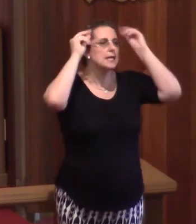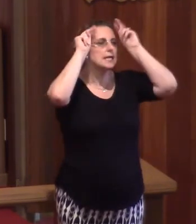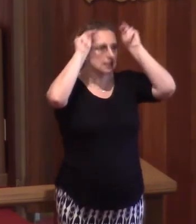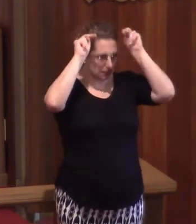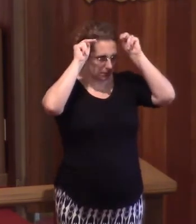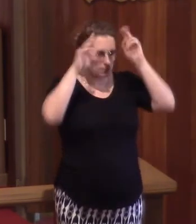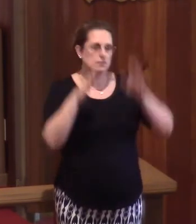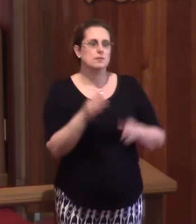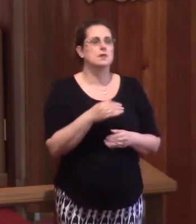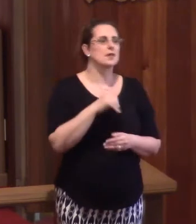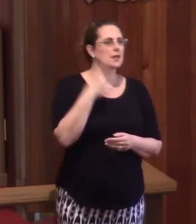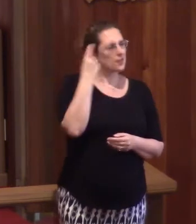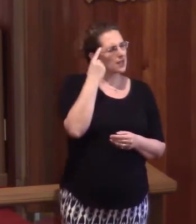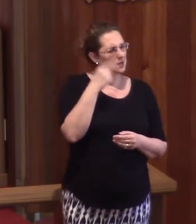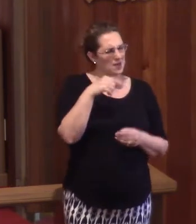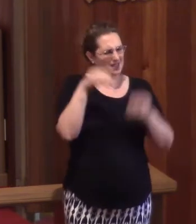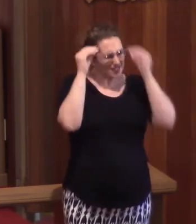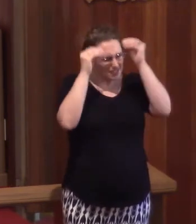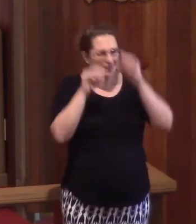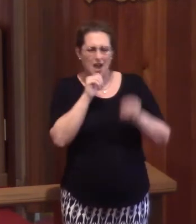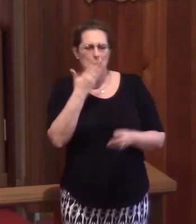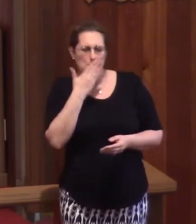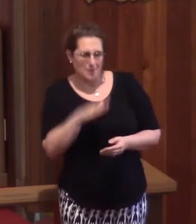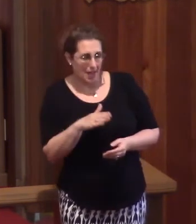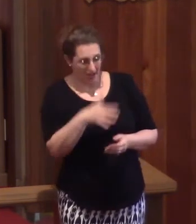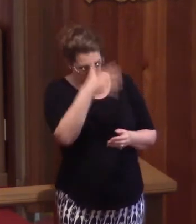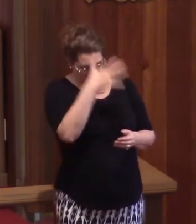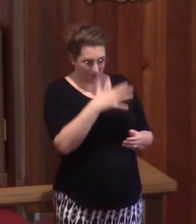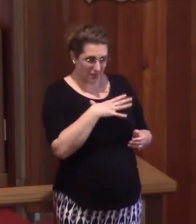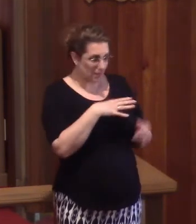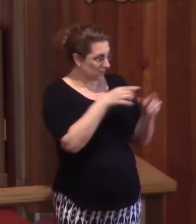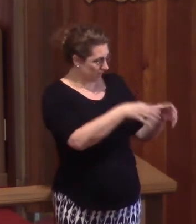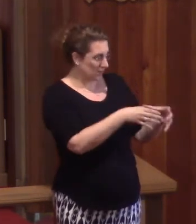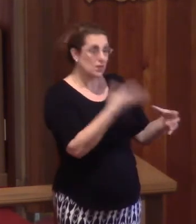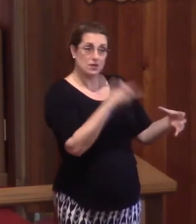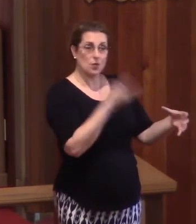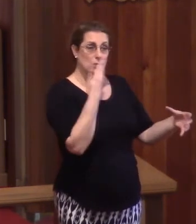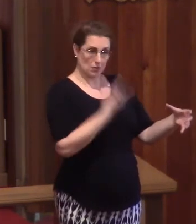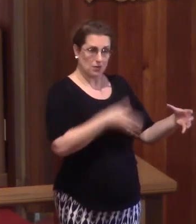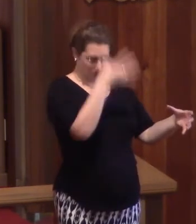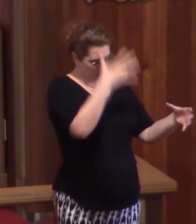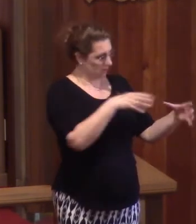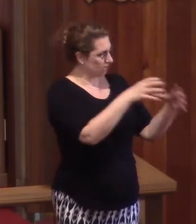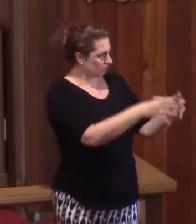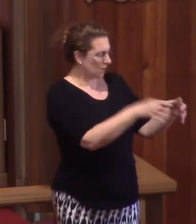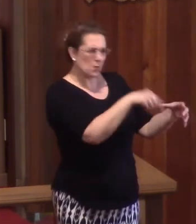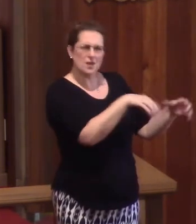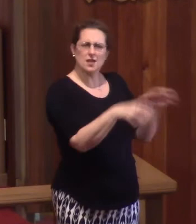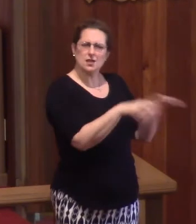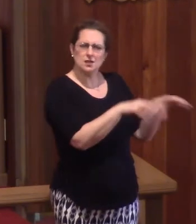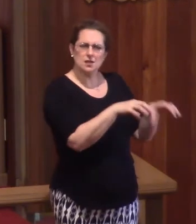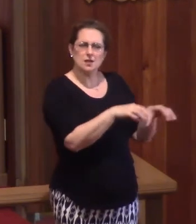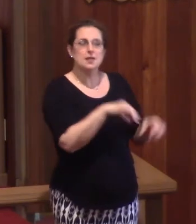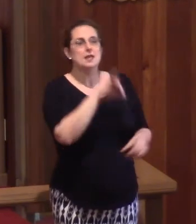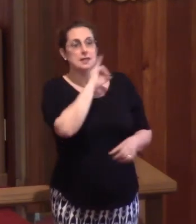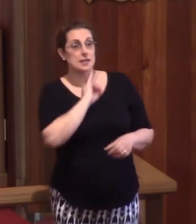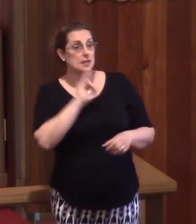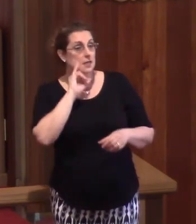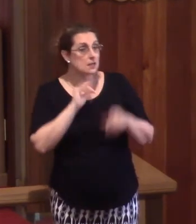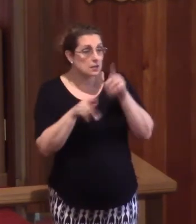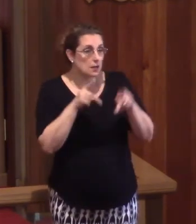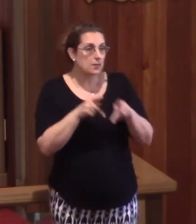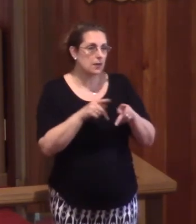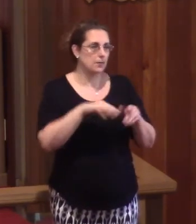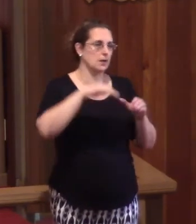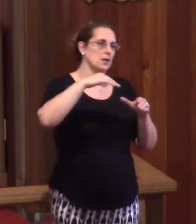think of the Pharisees. They're not really bad guys. They're actually really good guys. Think of what they did. The Israelites have gone